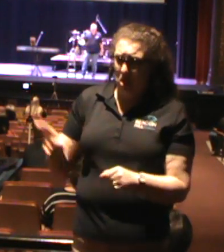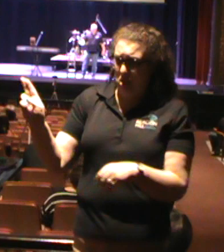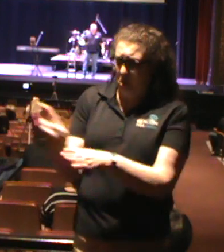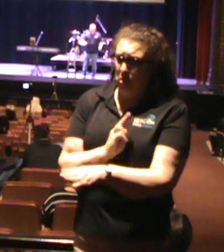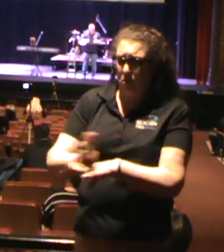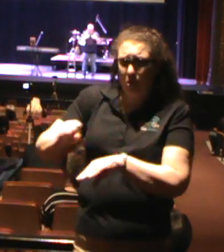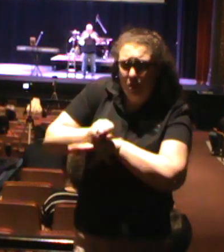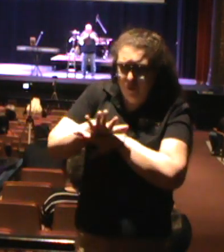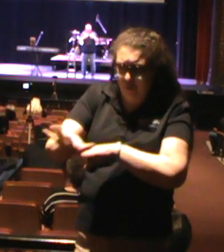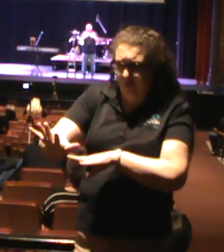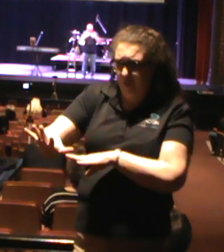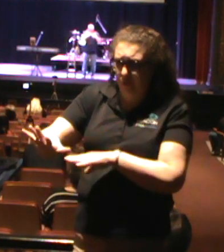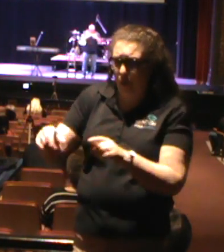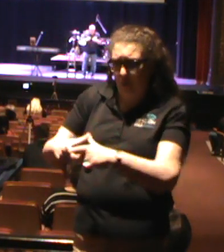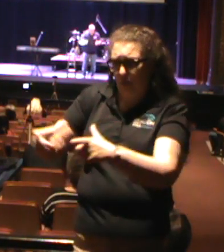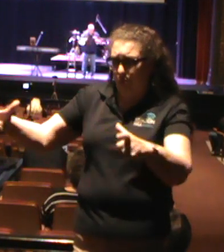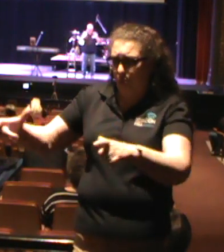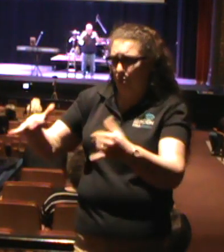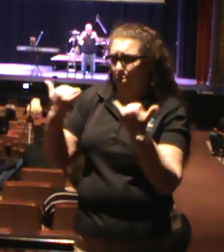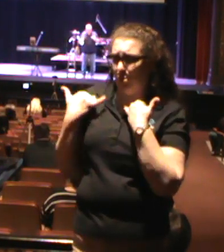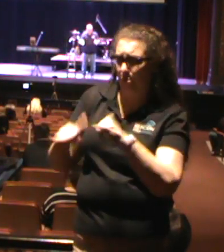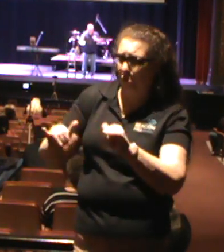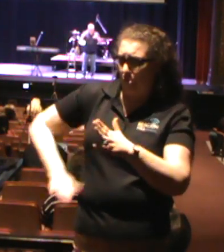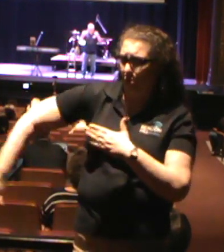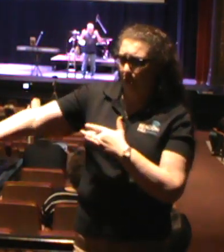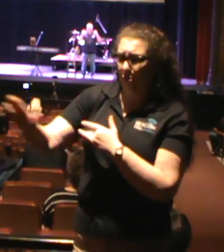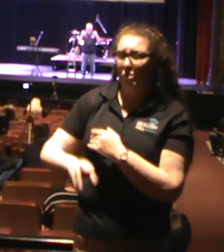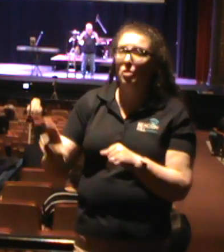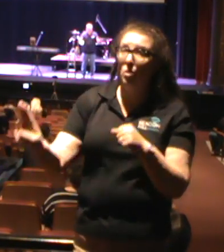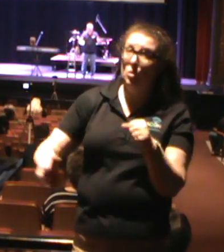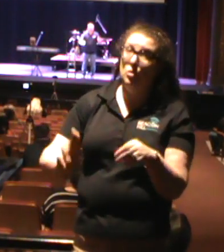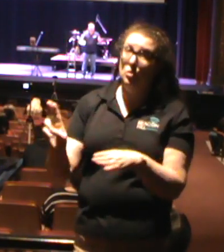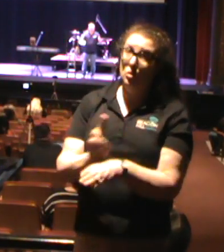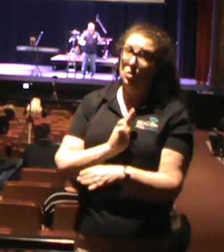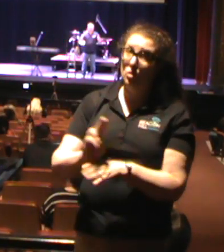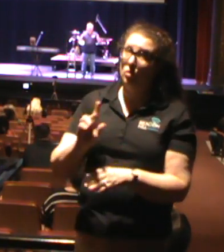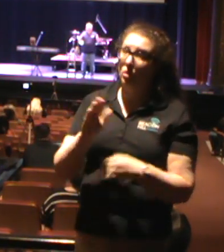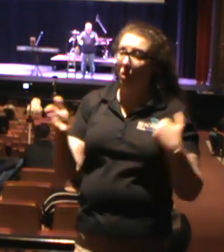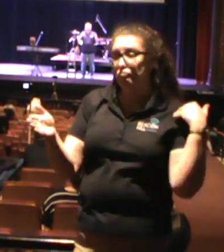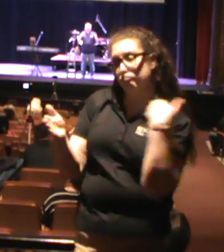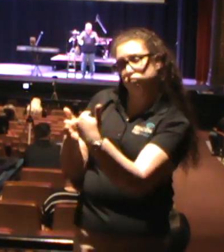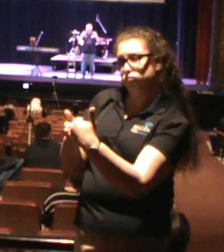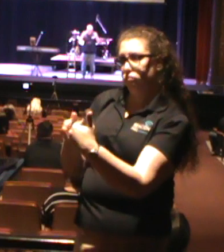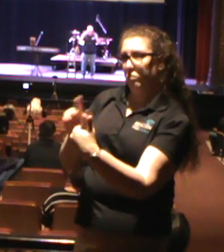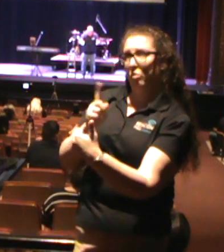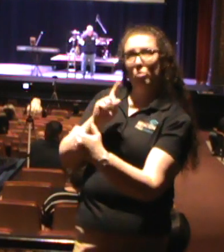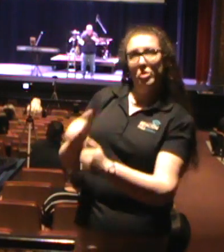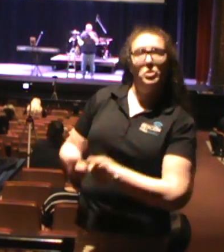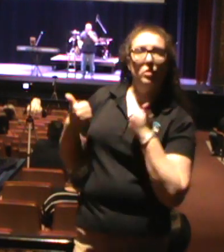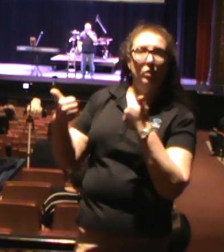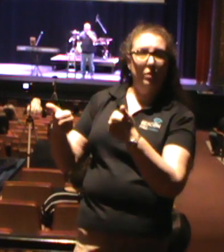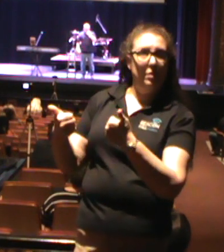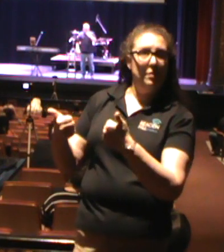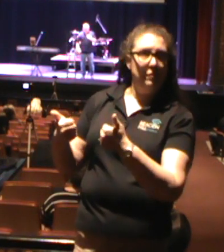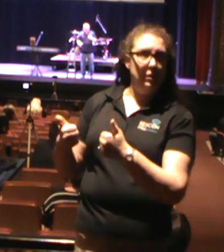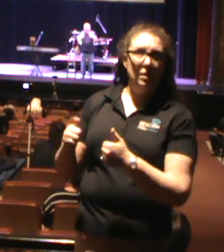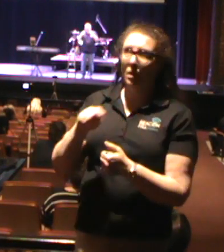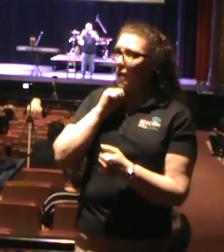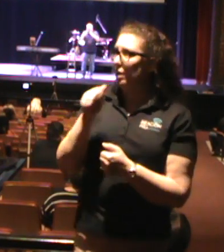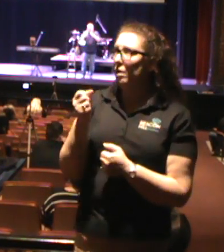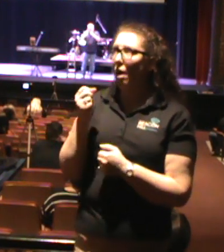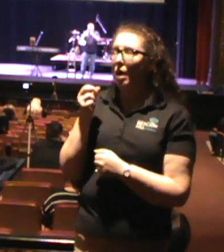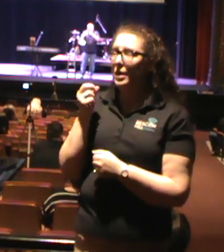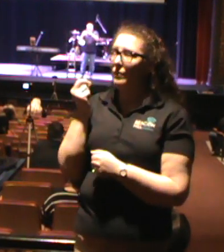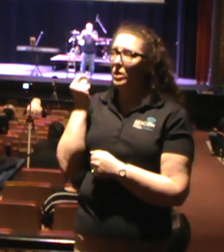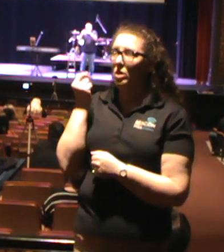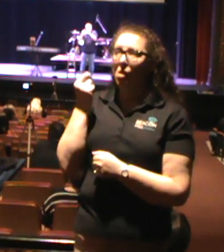are usually right where you live. You don't even realize it. You don't